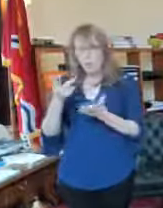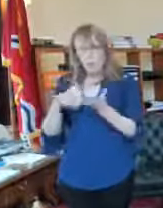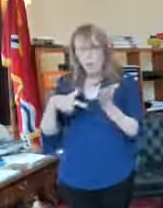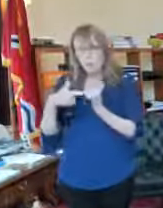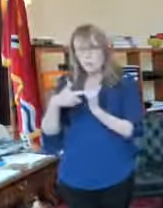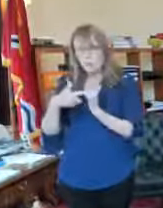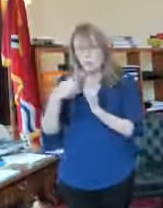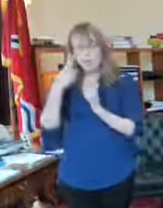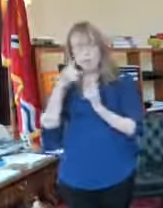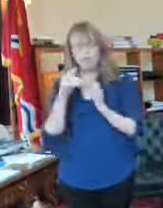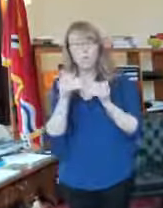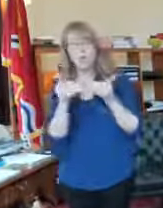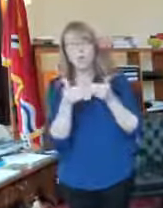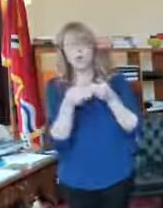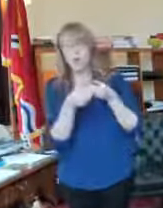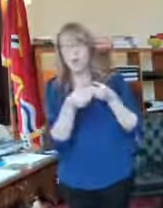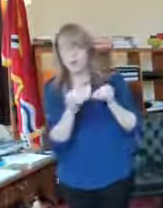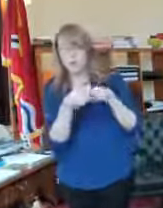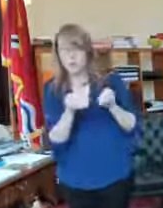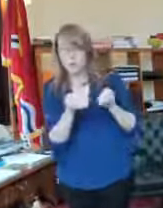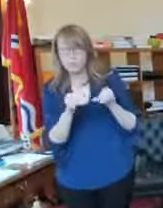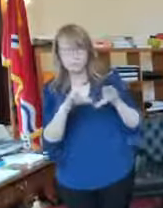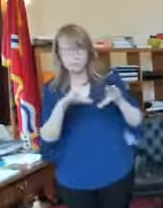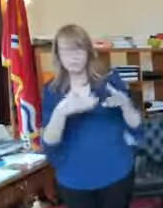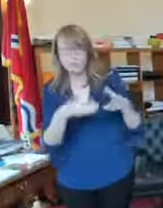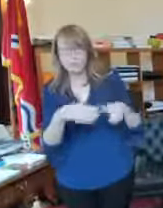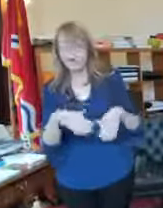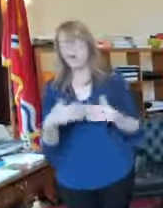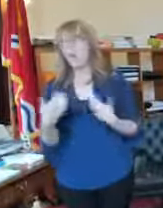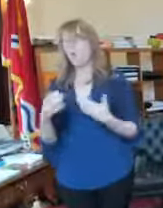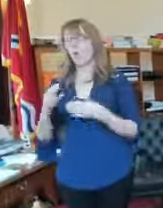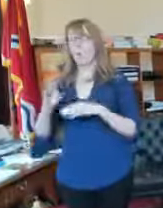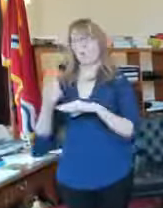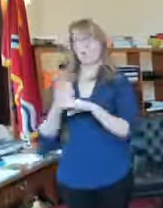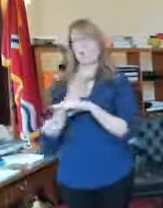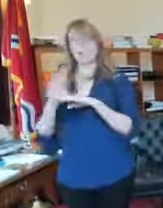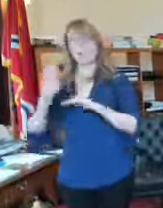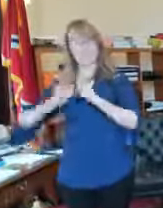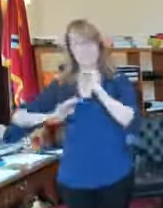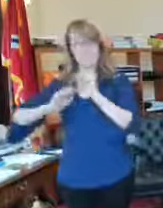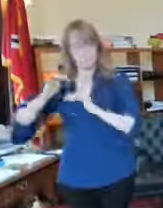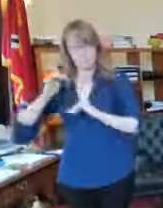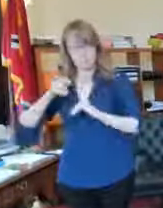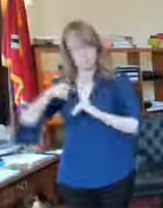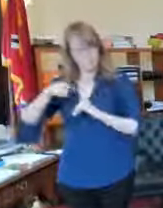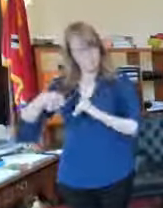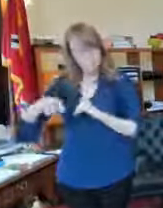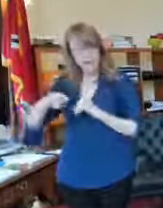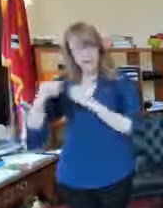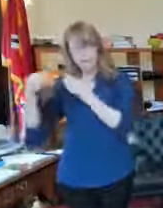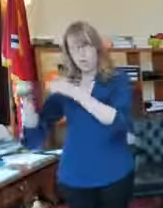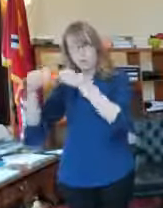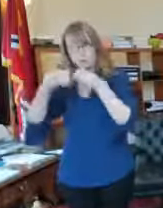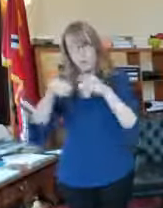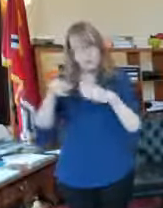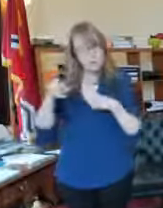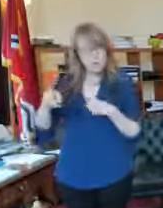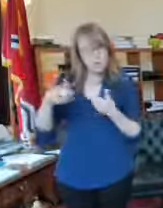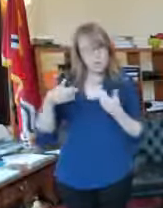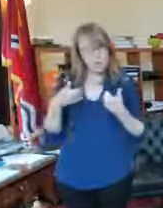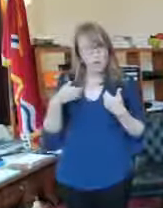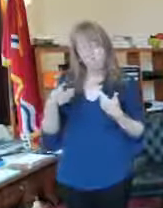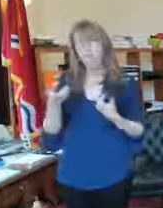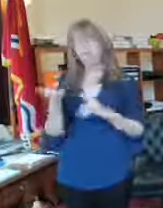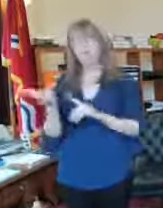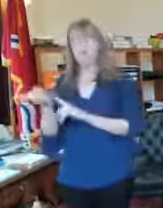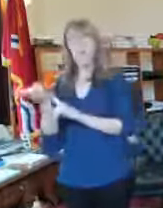offices for reopening commercial office buildings for reopening hotels hotels have been open